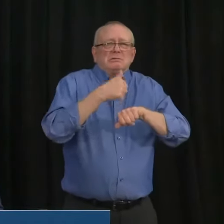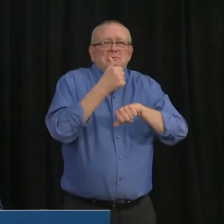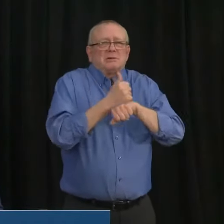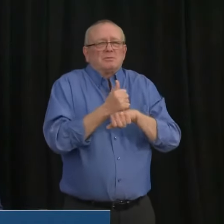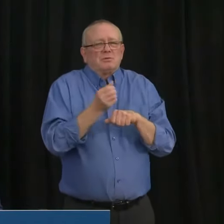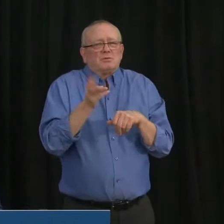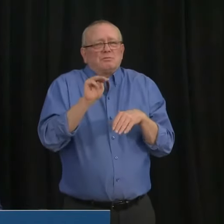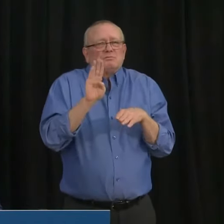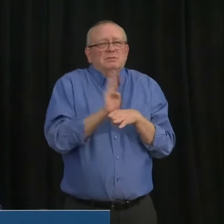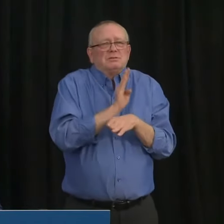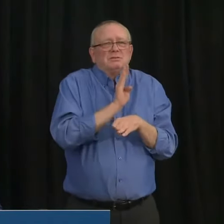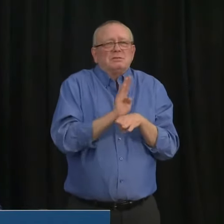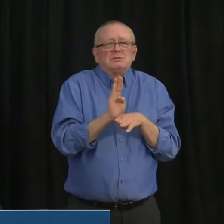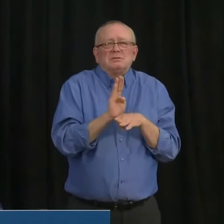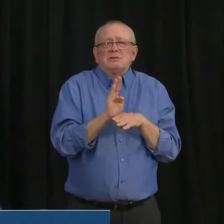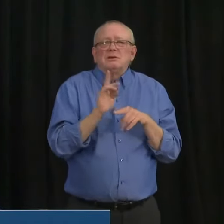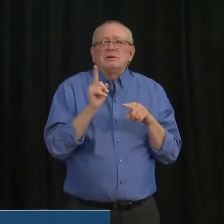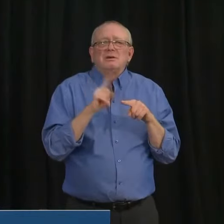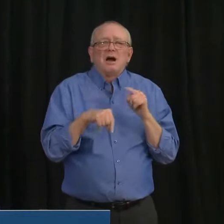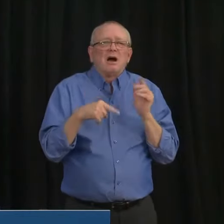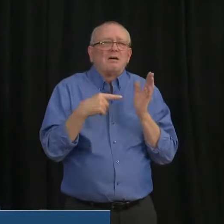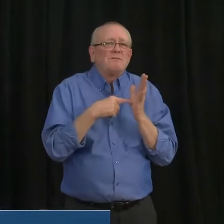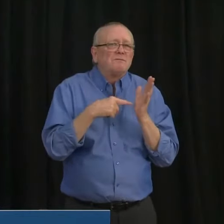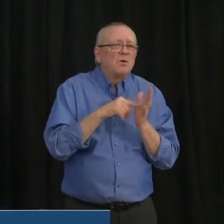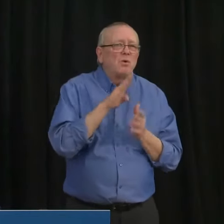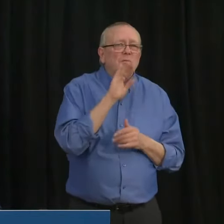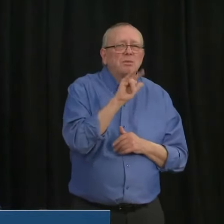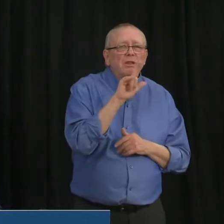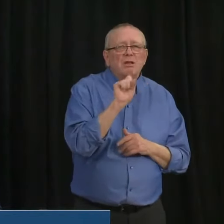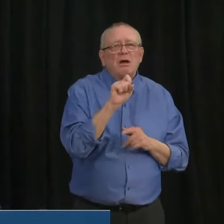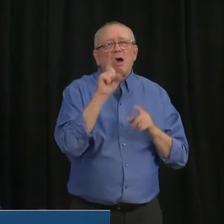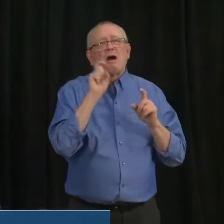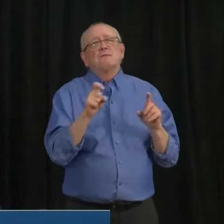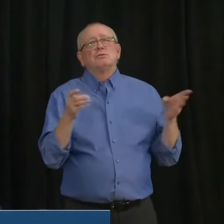opened. We're struggling to pay the bills. If you shut me down, I'm going to lose it all,